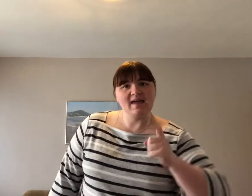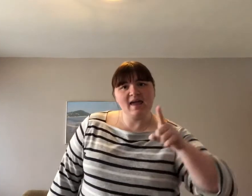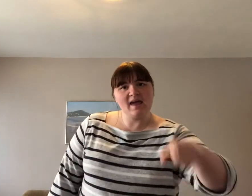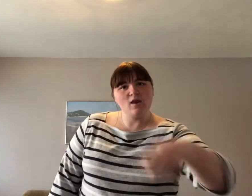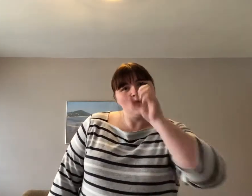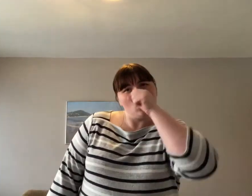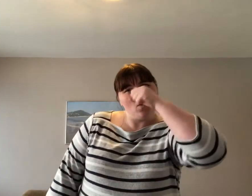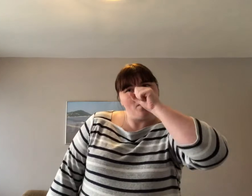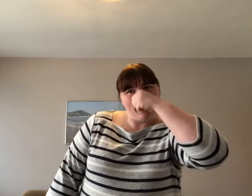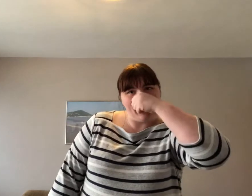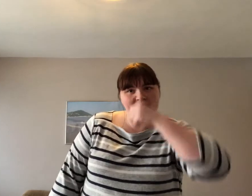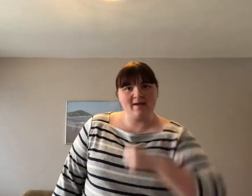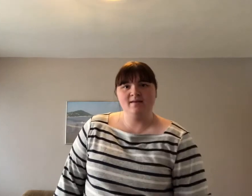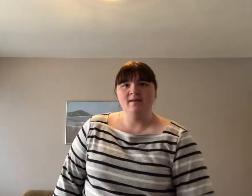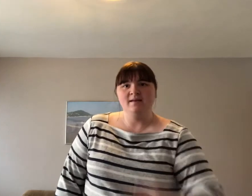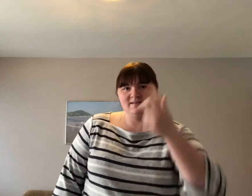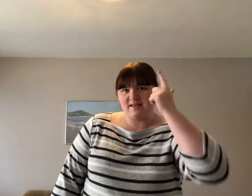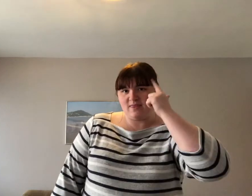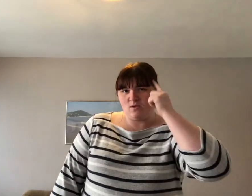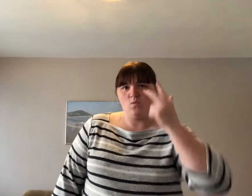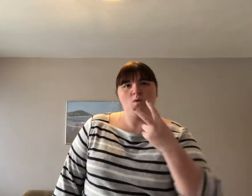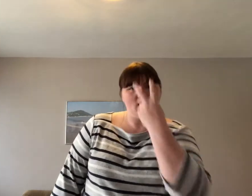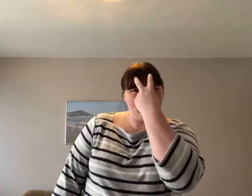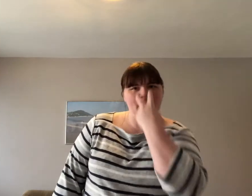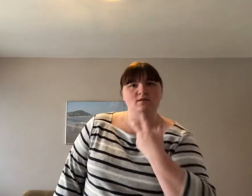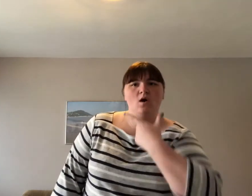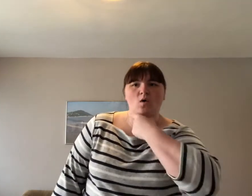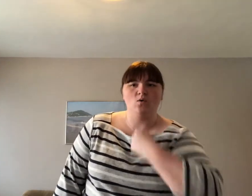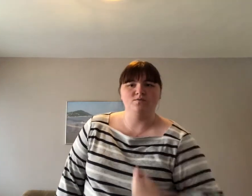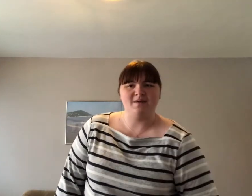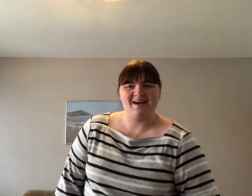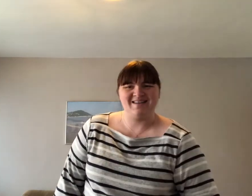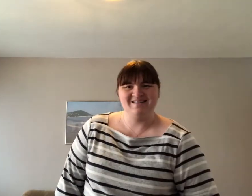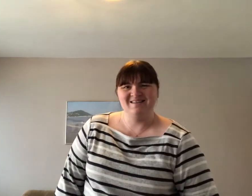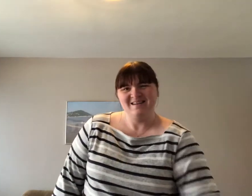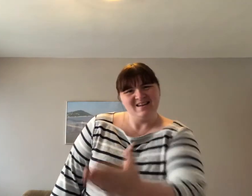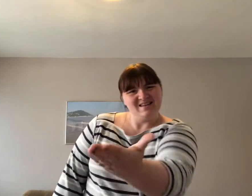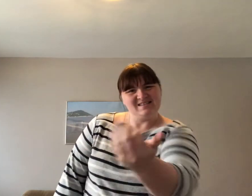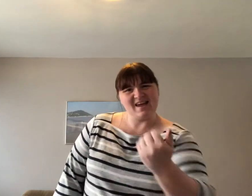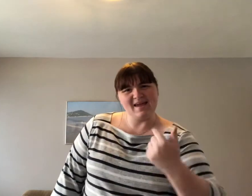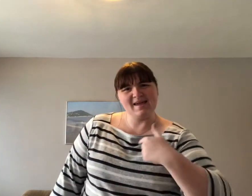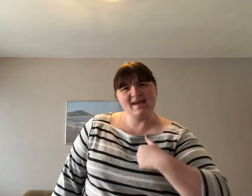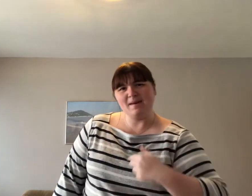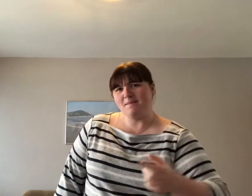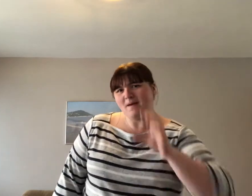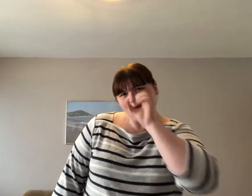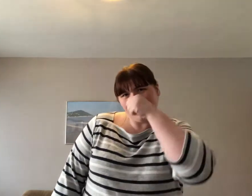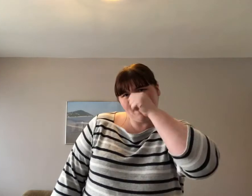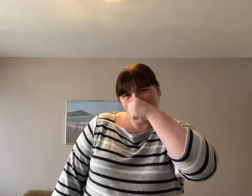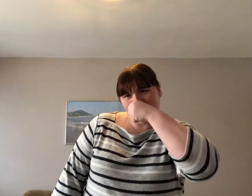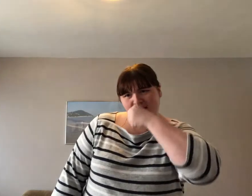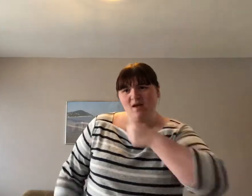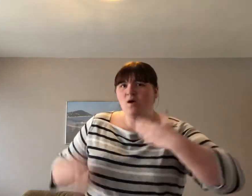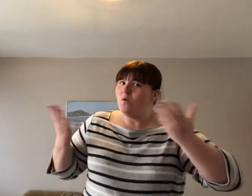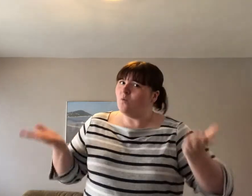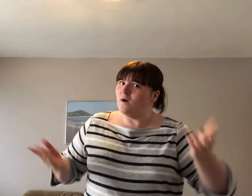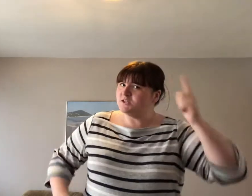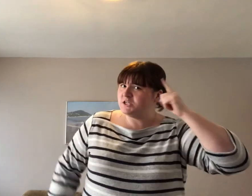in your pig, said the wise old man. Take in my pig, what a